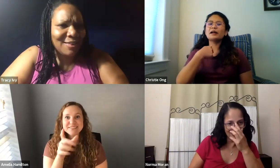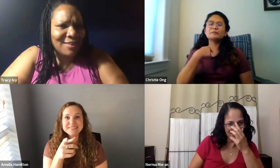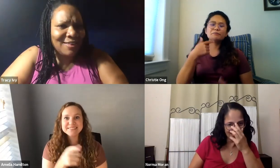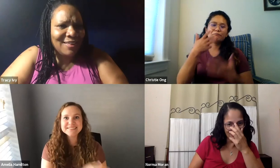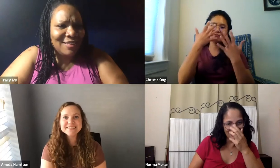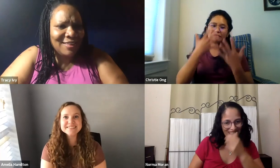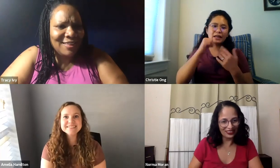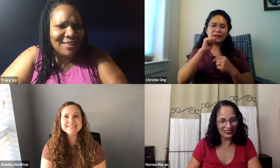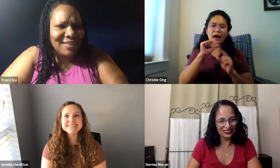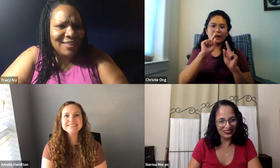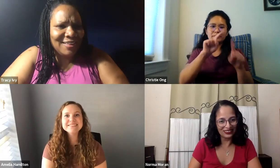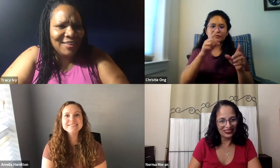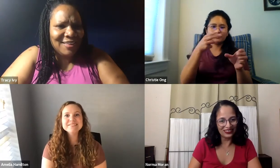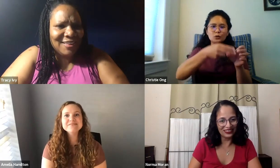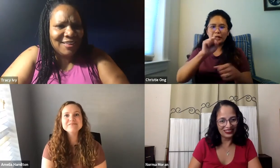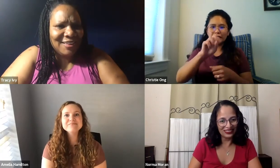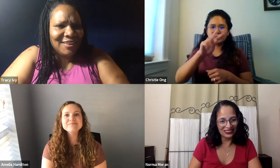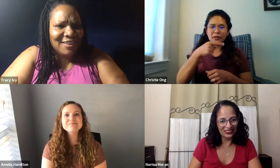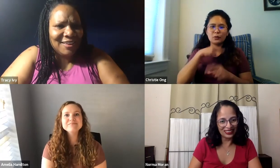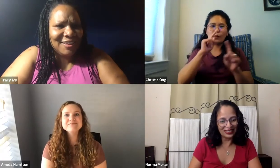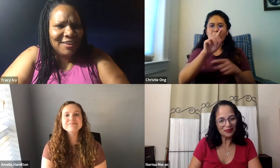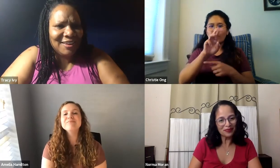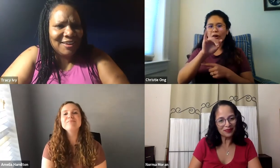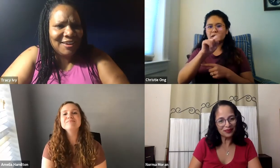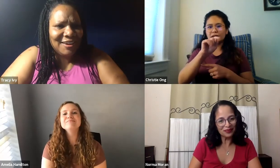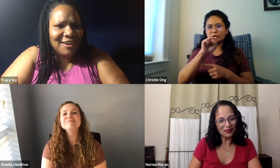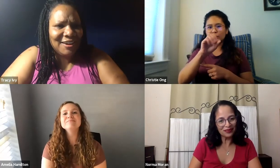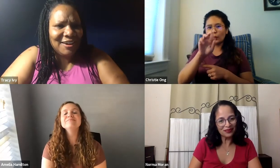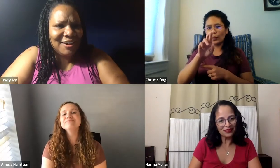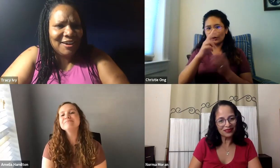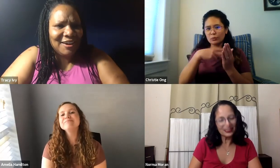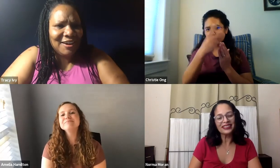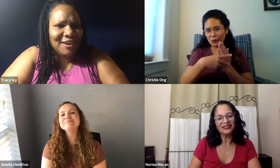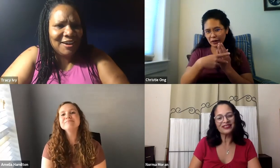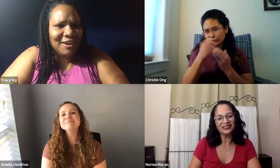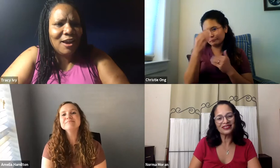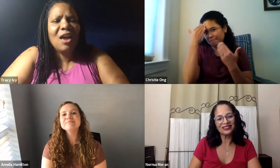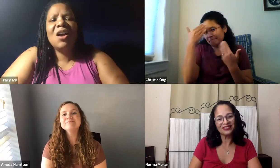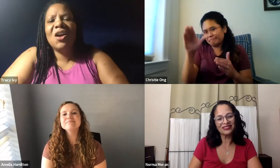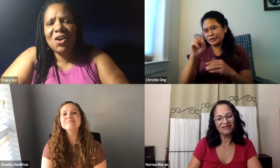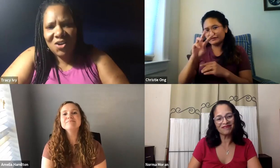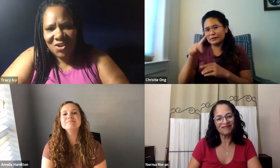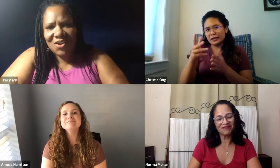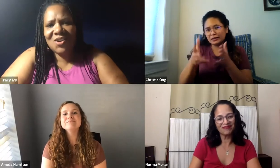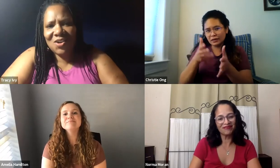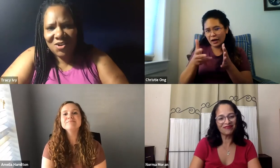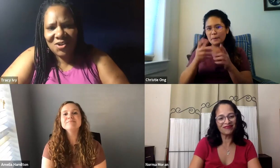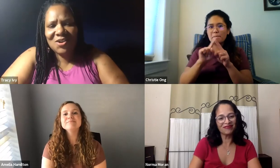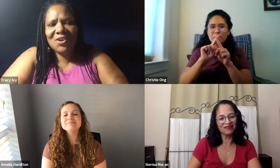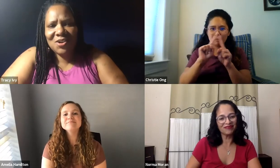for me. Oh, my goodness. I can't believe I can't remember it. I actually didn't go to SVP. I joined the RIT SOAR program. So I don't